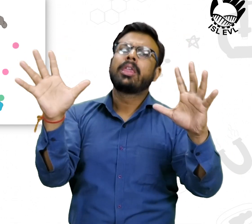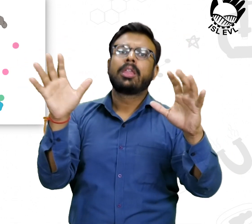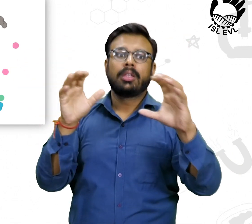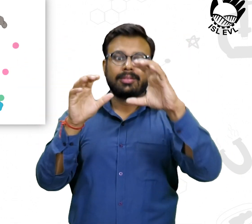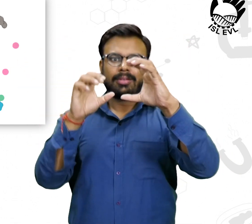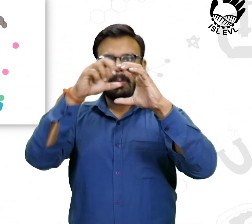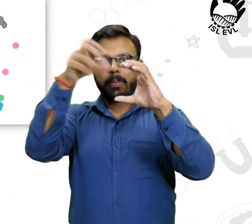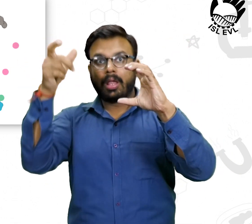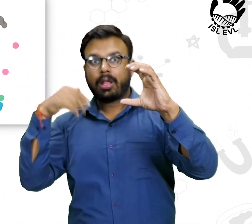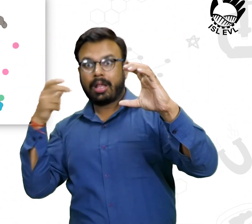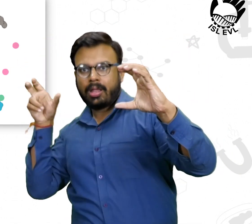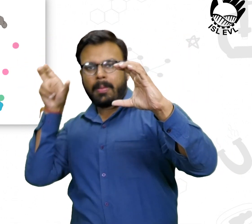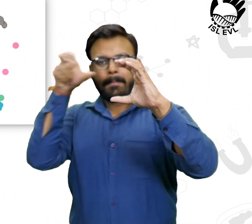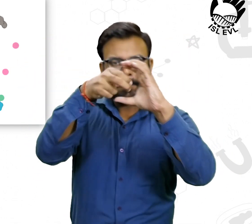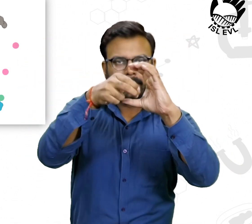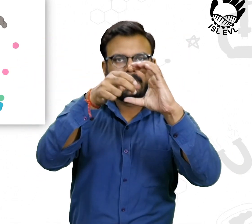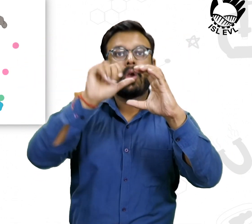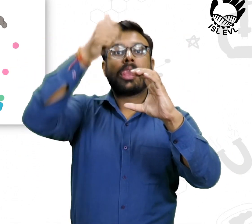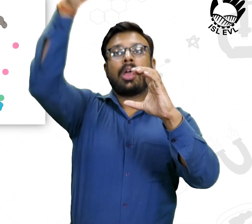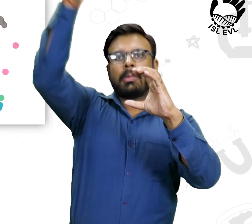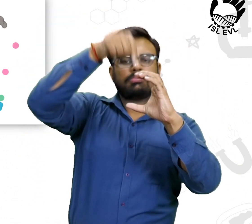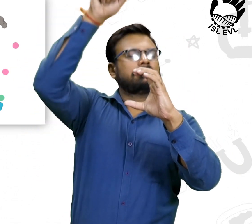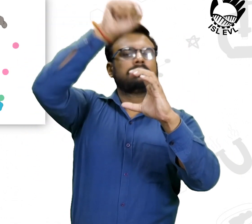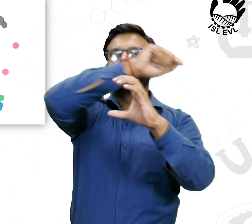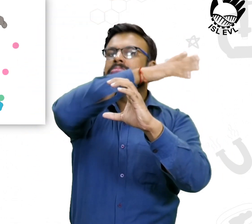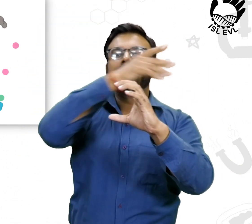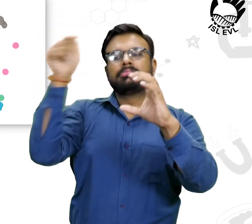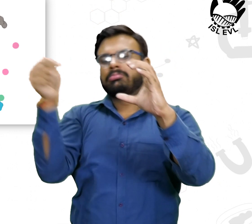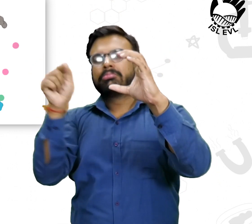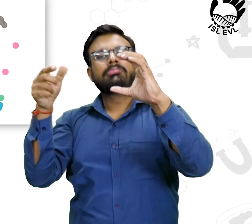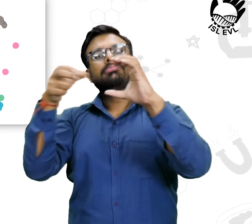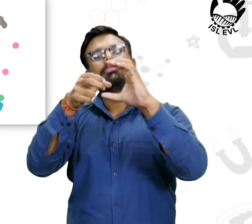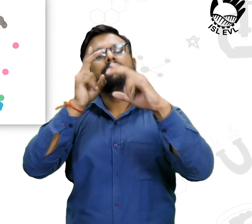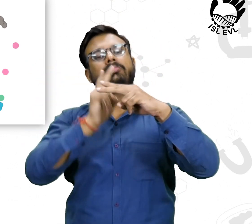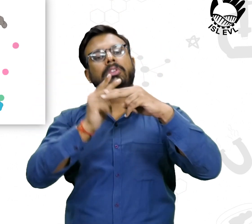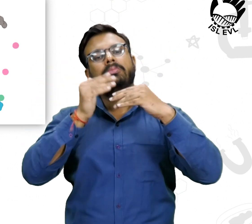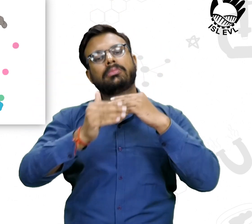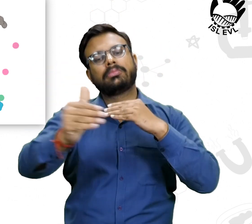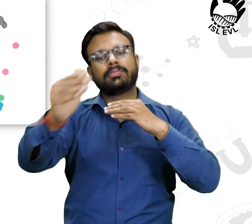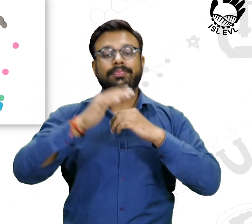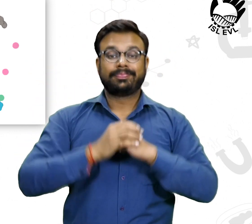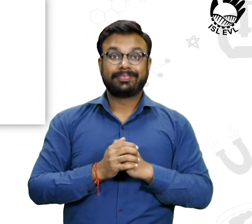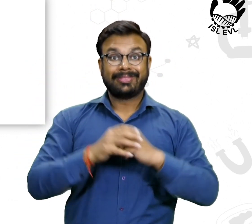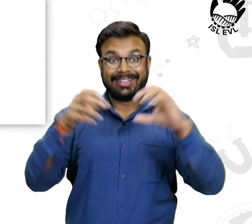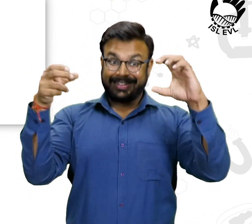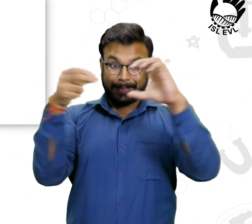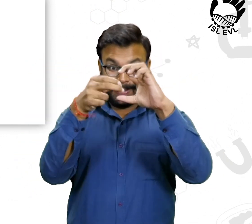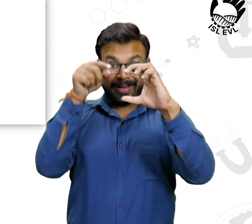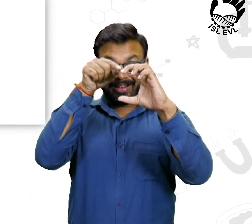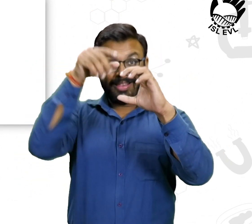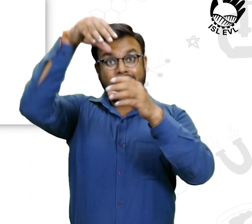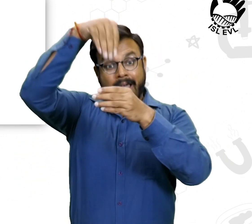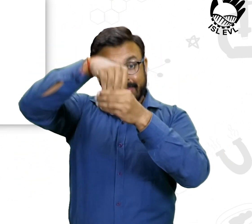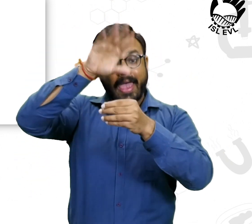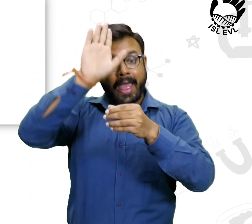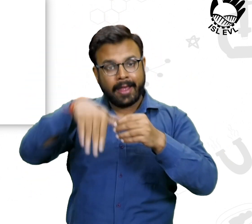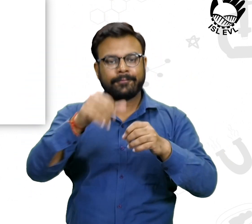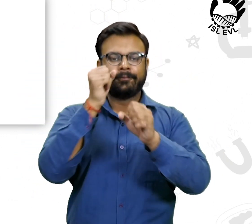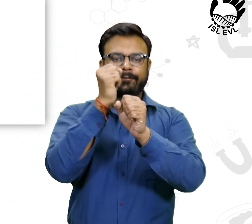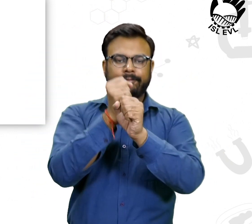Anything that fits this pocket gets cleaved, with an exception of amino